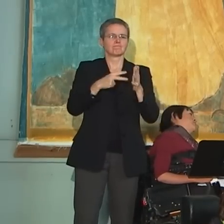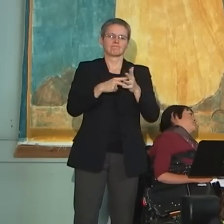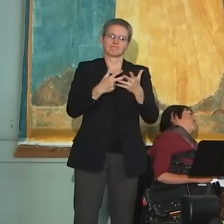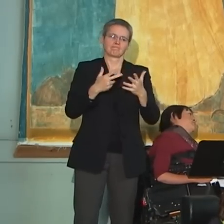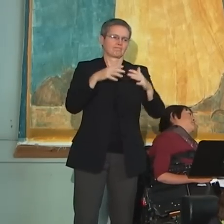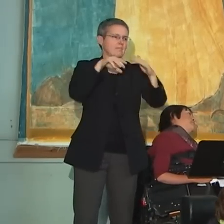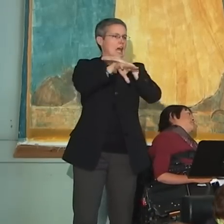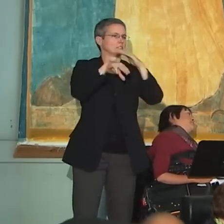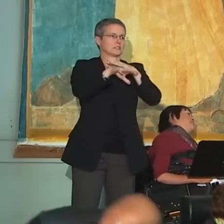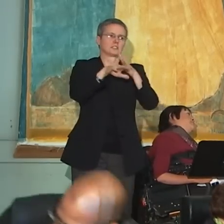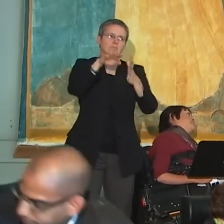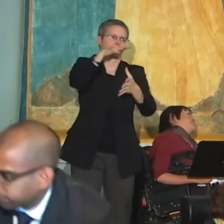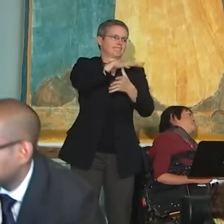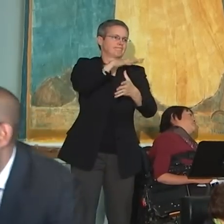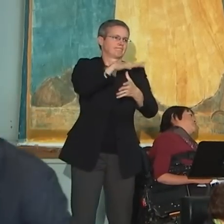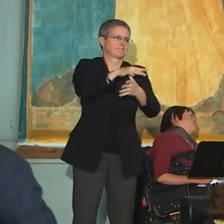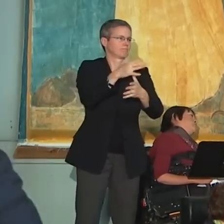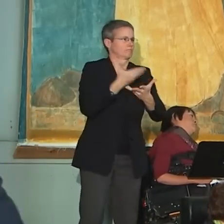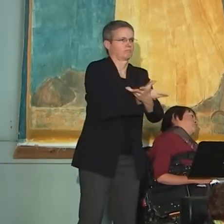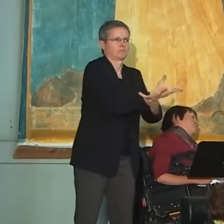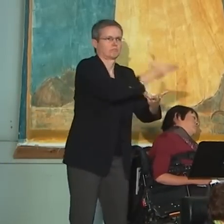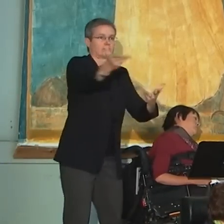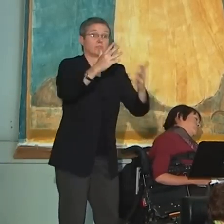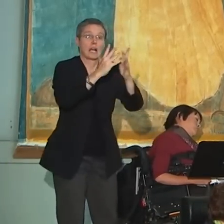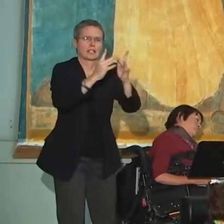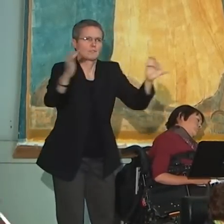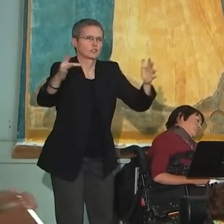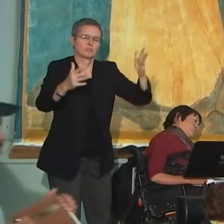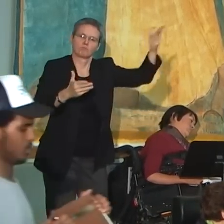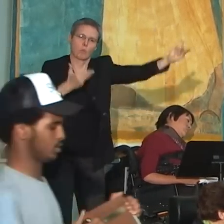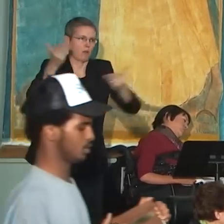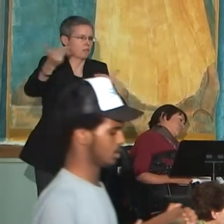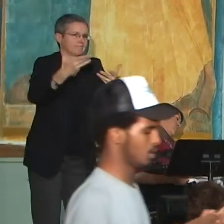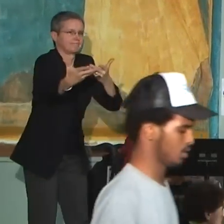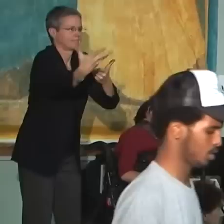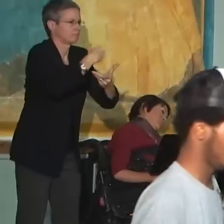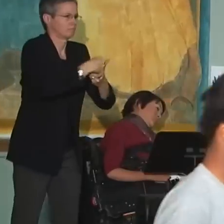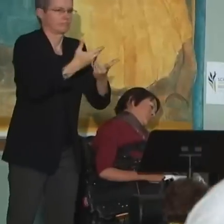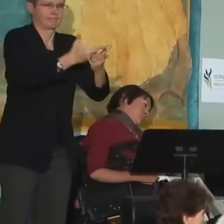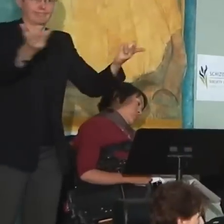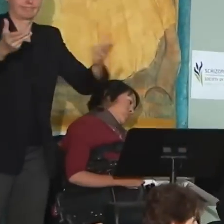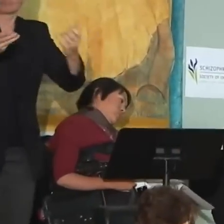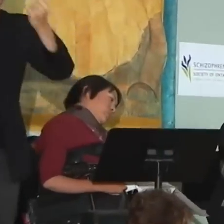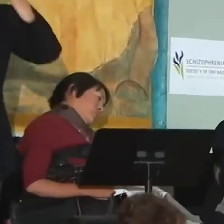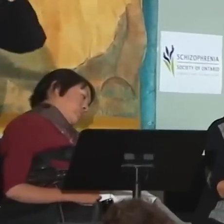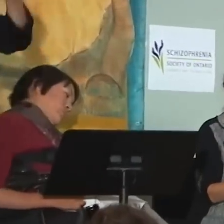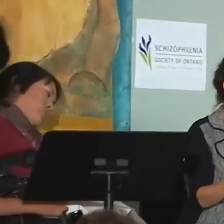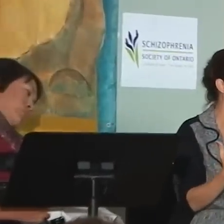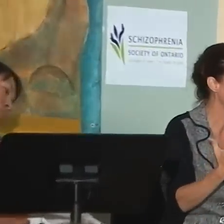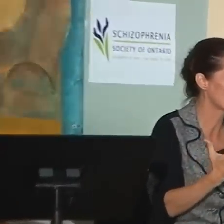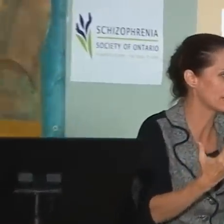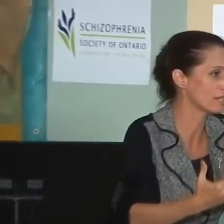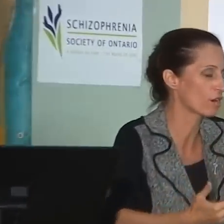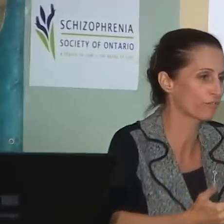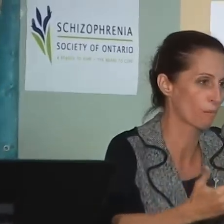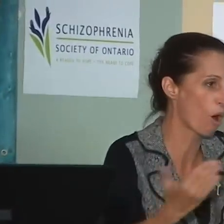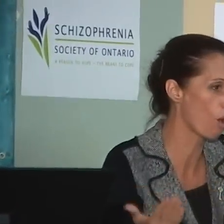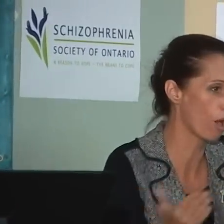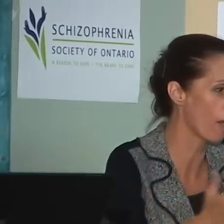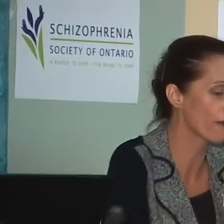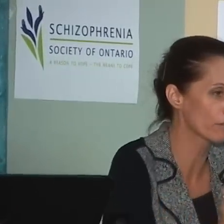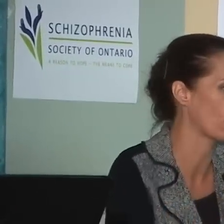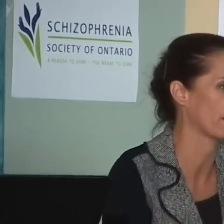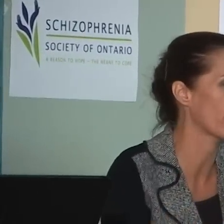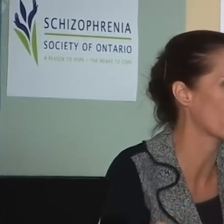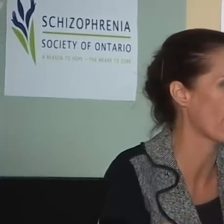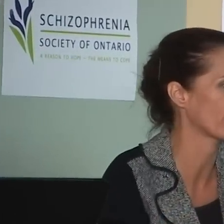priority in diversity. Welcome that change in. We need ideas. We need to understand how important those ideas are from